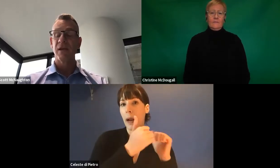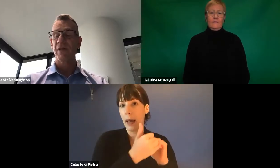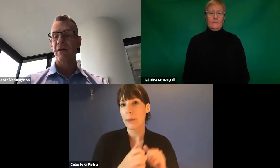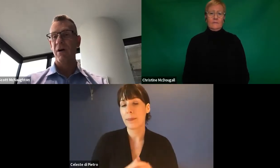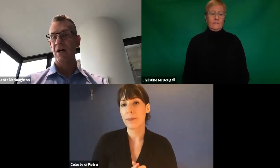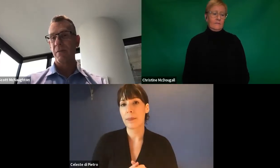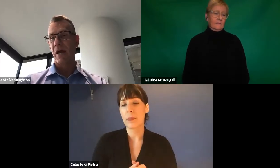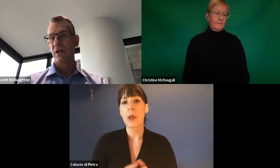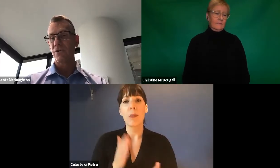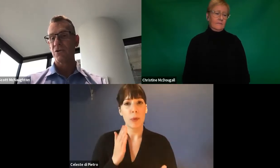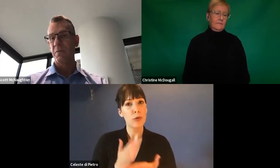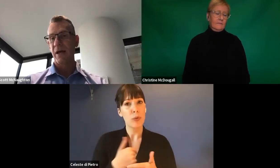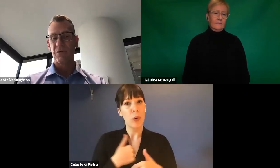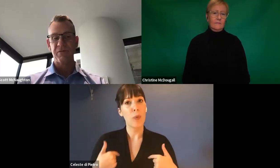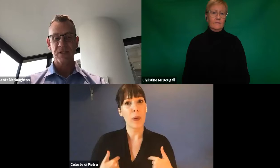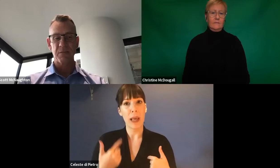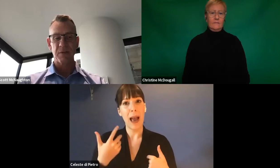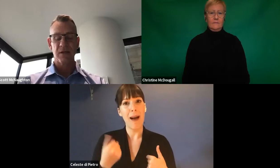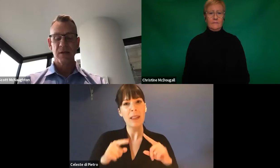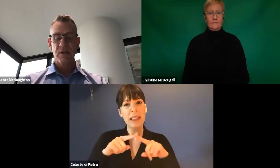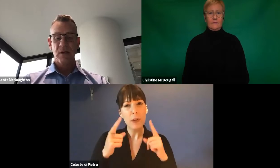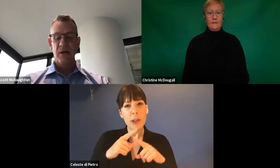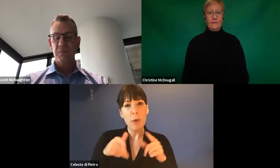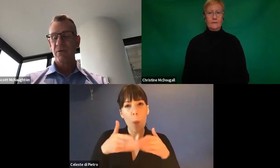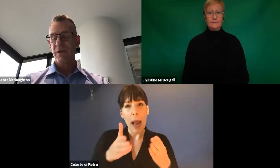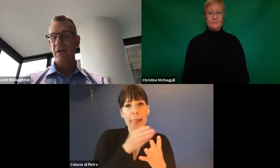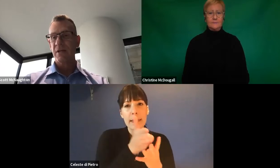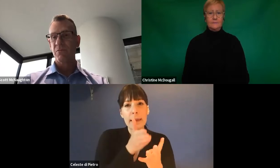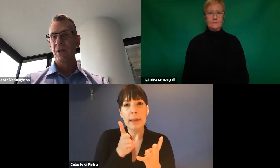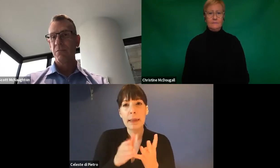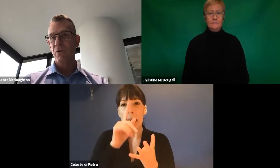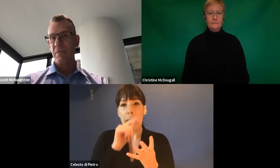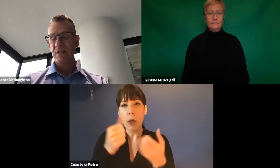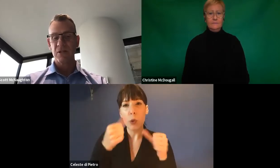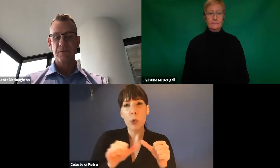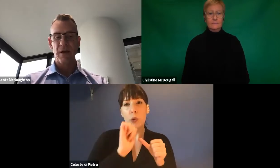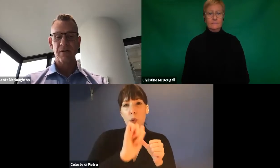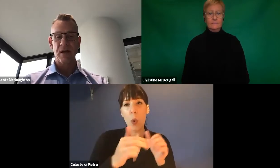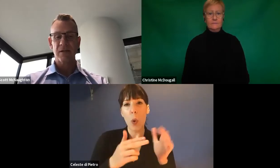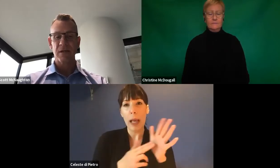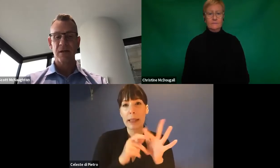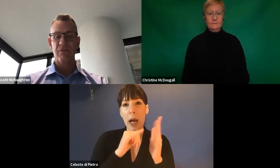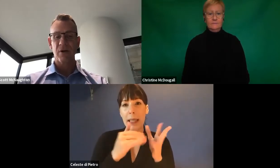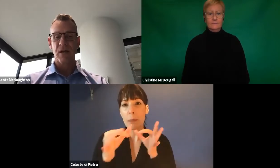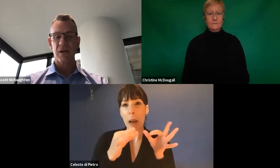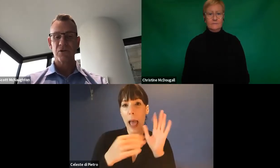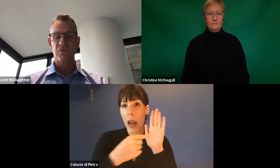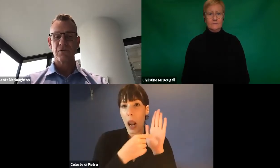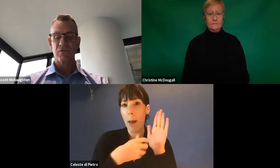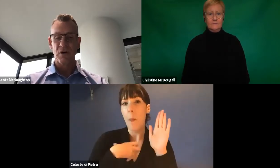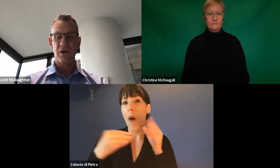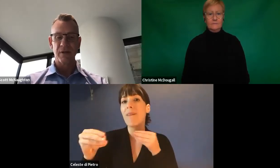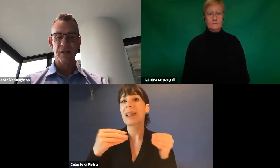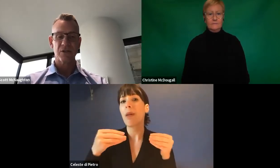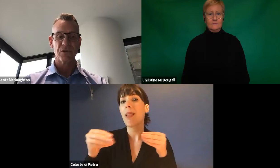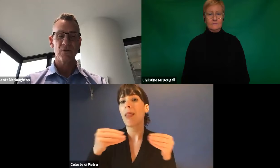and give you that advice about how to use your plan more flexibly. So I think there's some really important messages, Mary, that everyone out there should